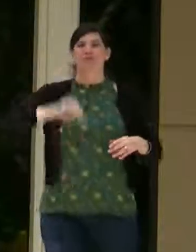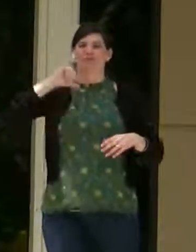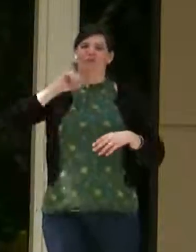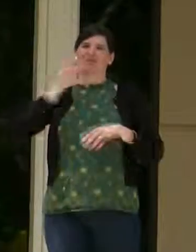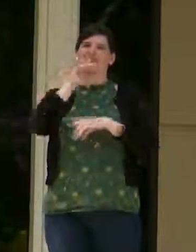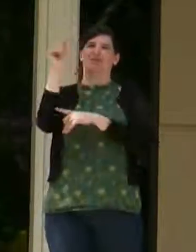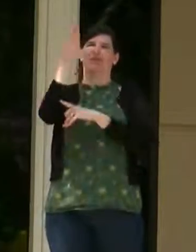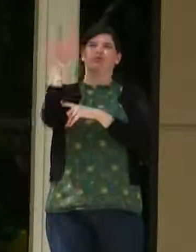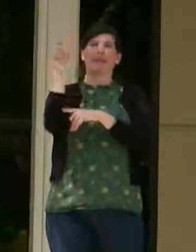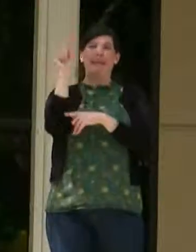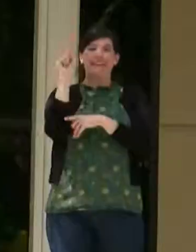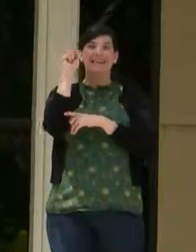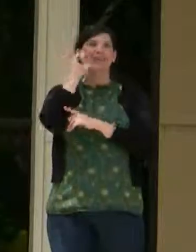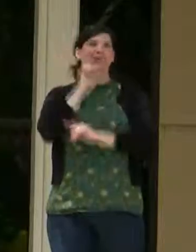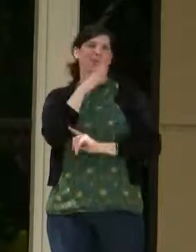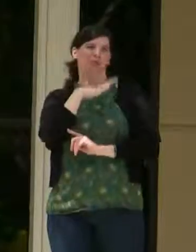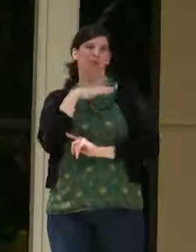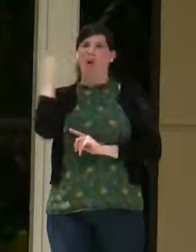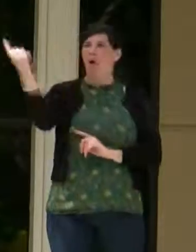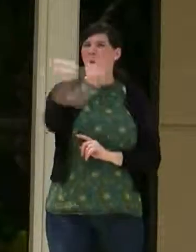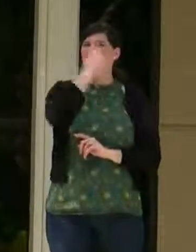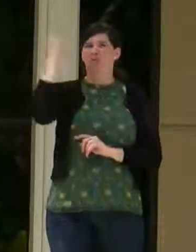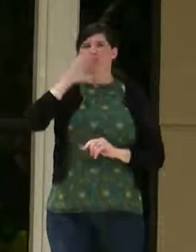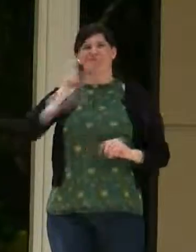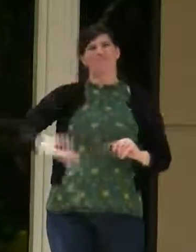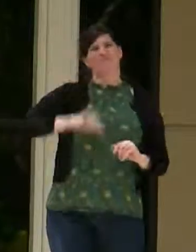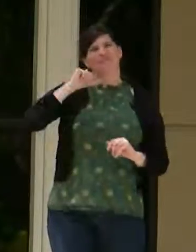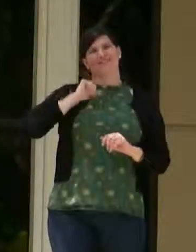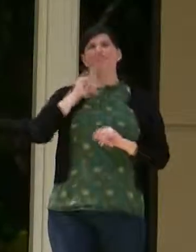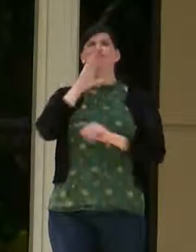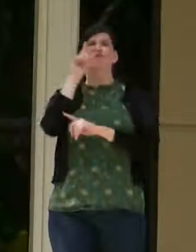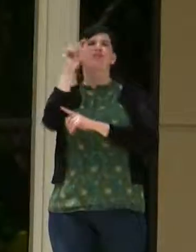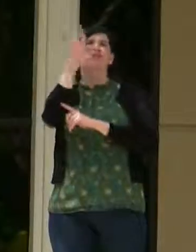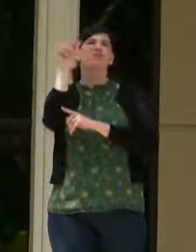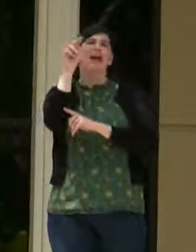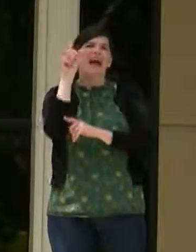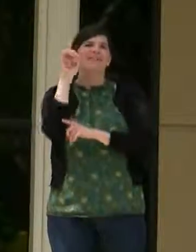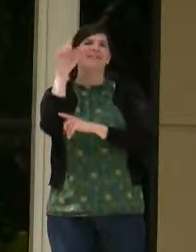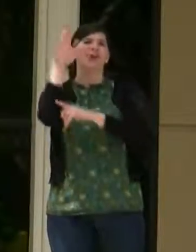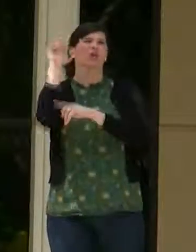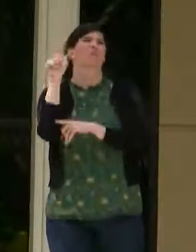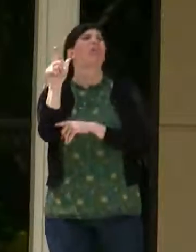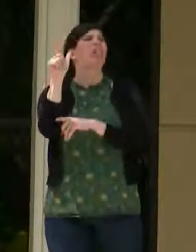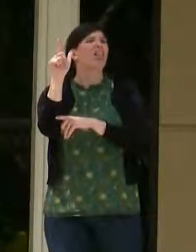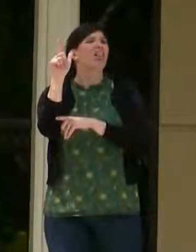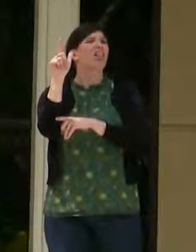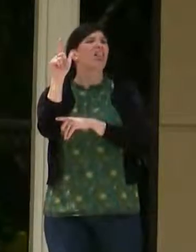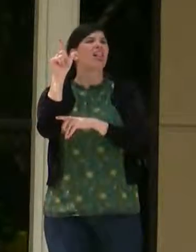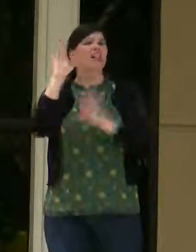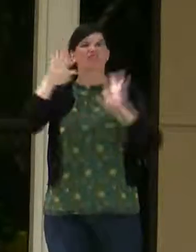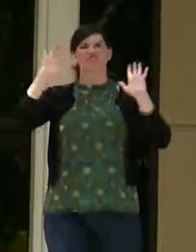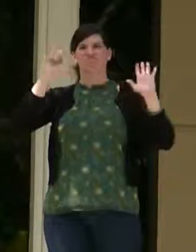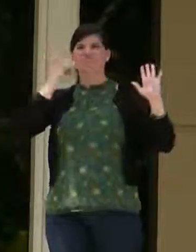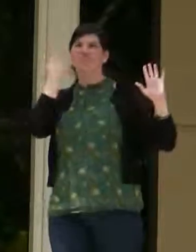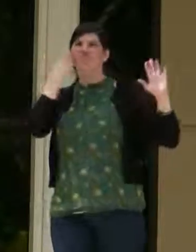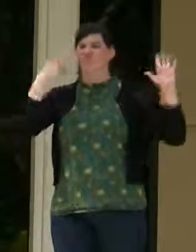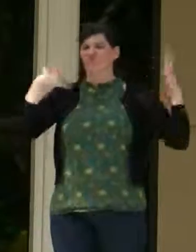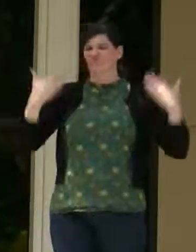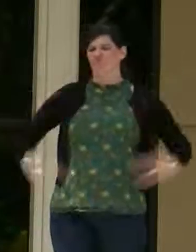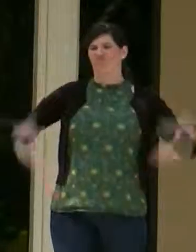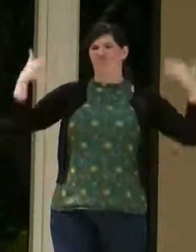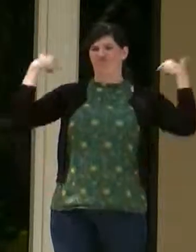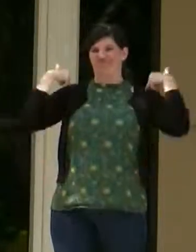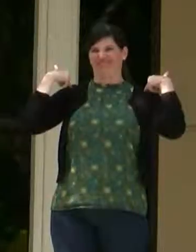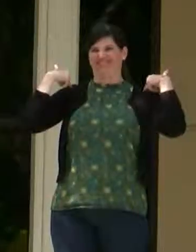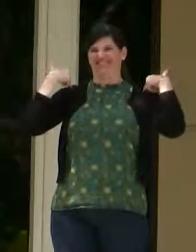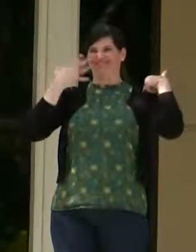will always be proud to be a transsexual. I think that it takes pride in saying that. And I think it takes incredible strength for